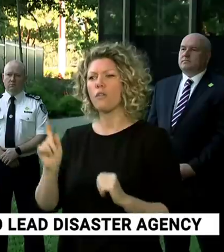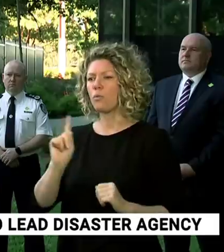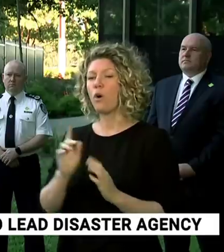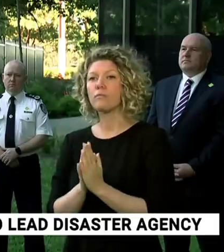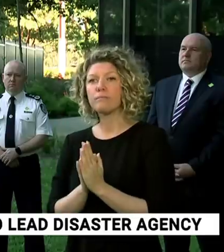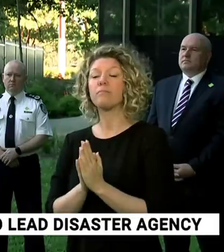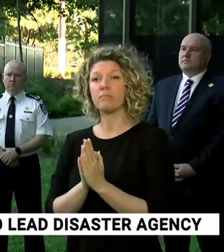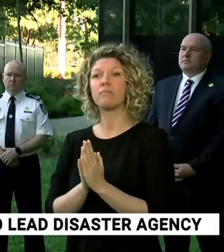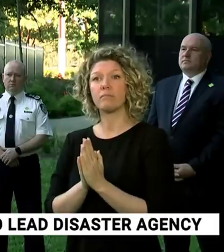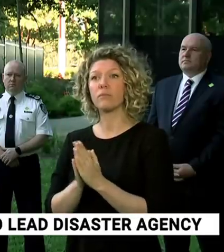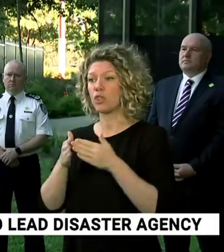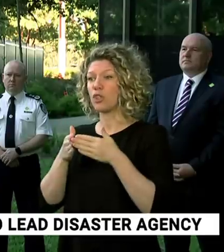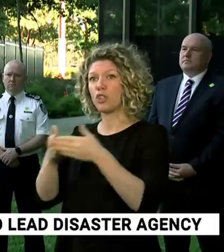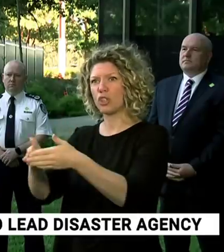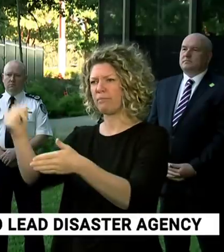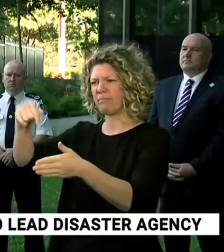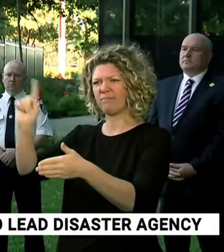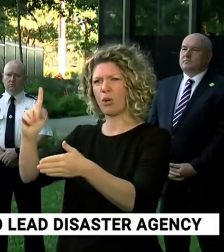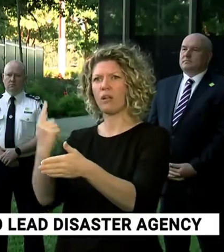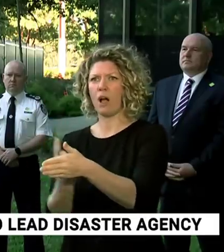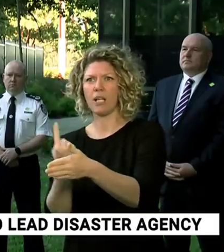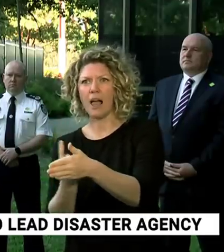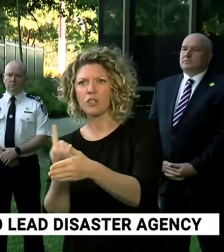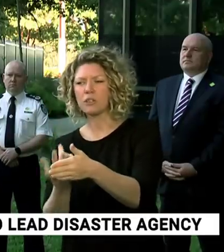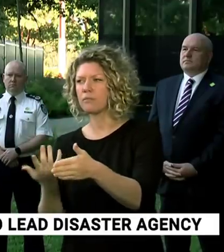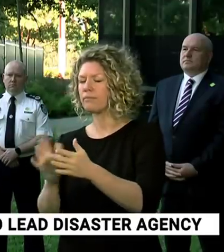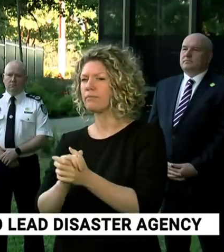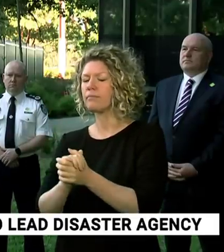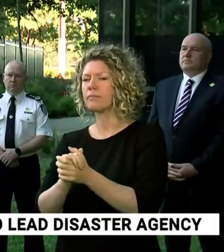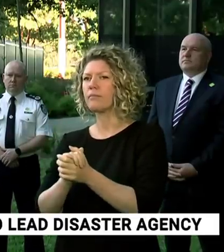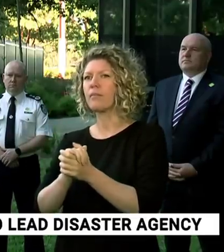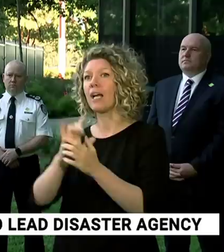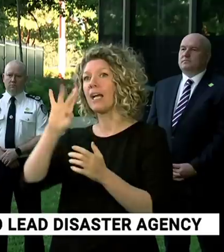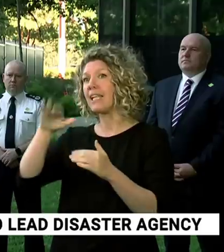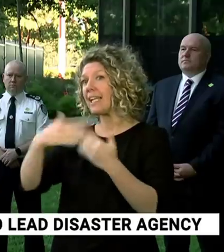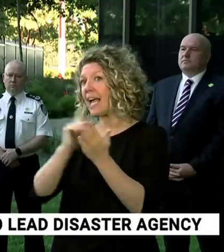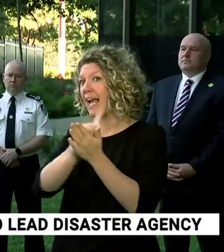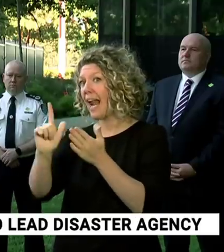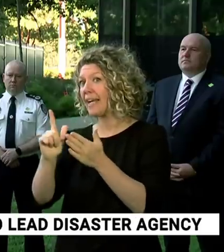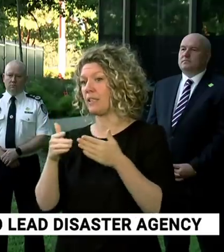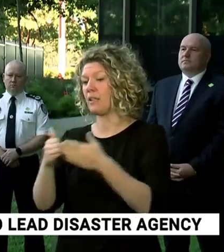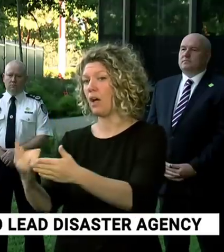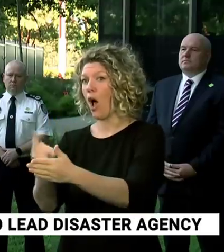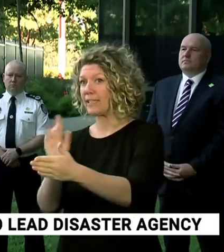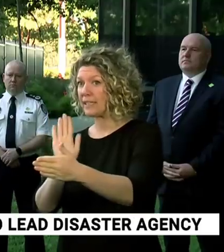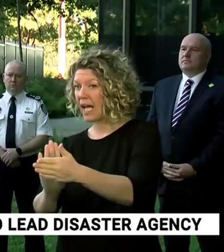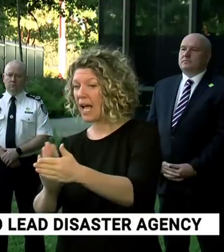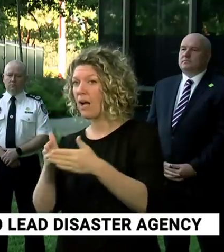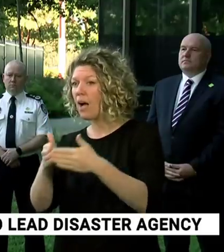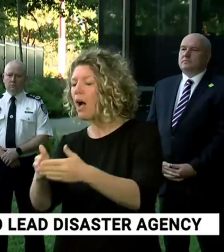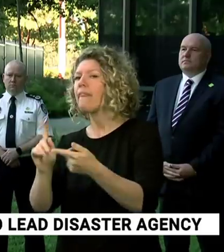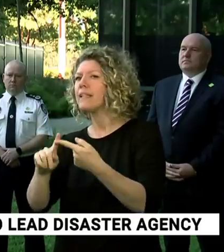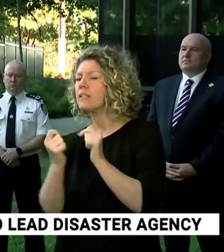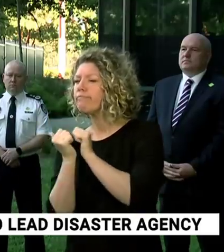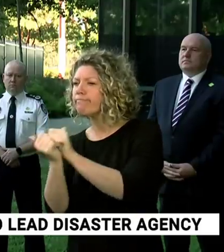isolation on the ship. And then from that, from that 10-day period of isolation, we can then continue to